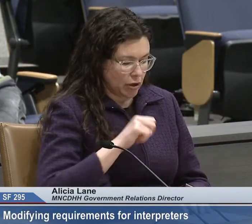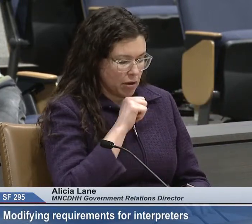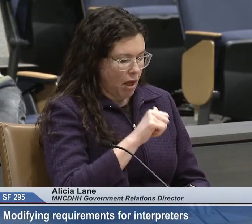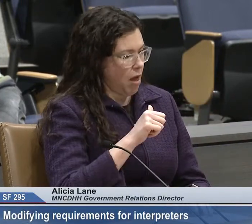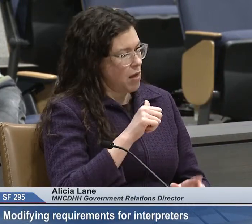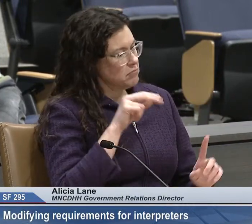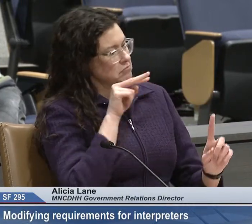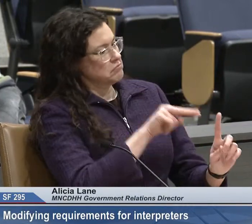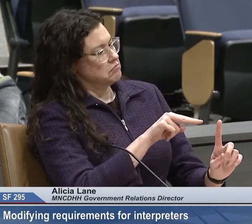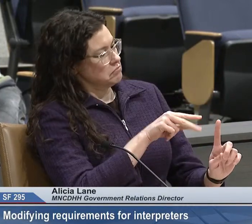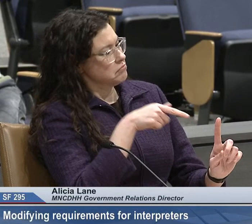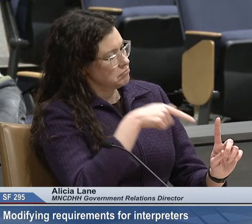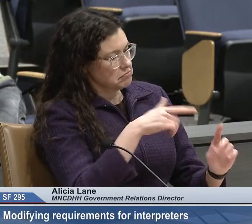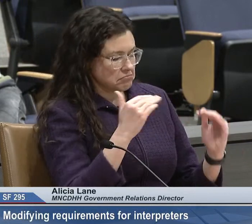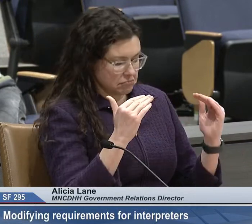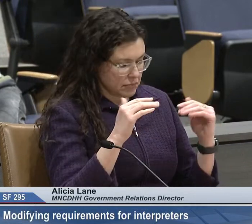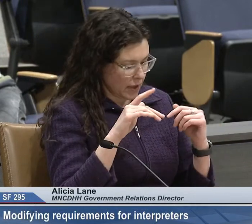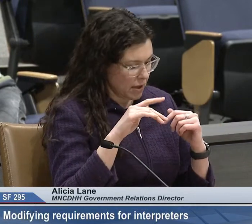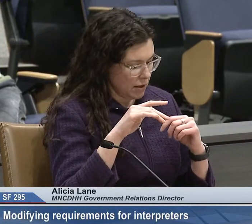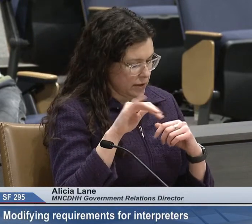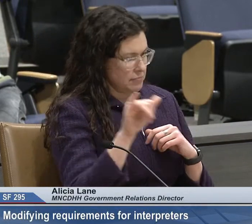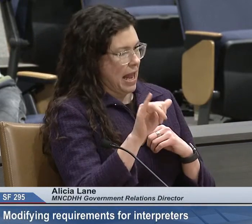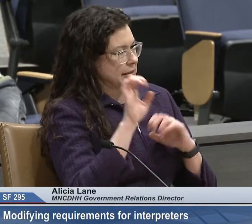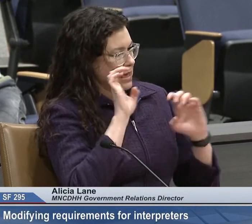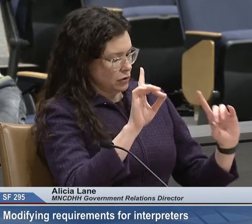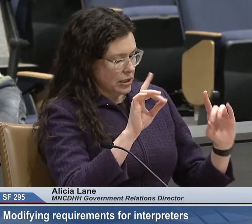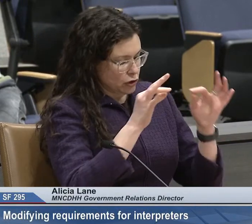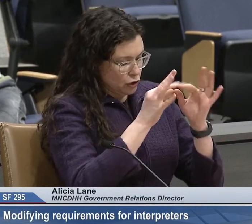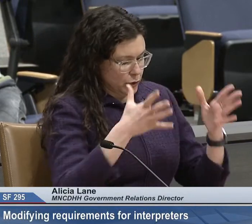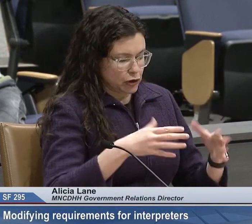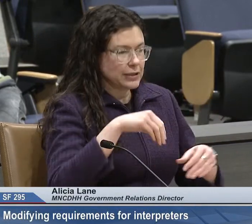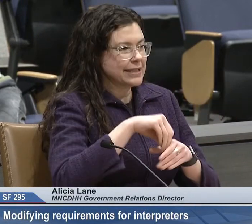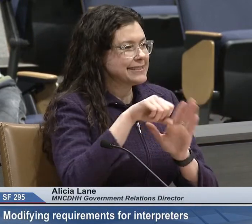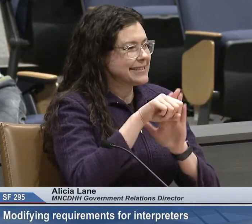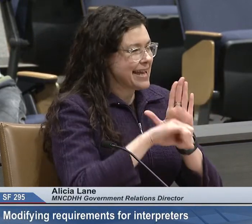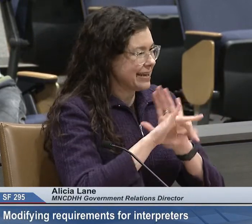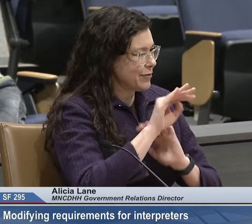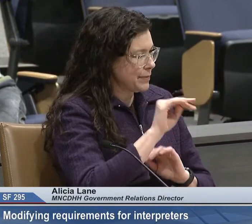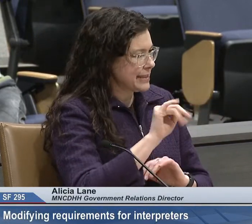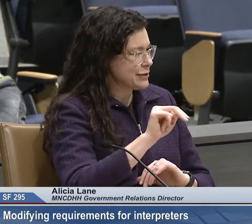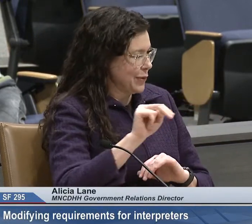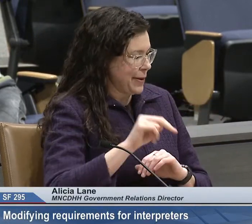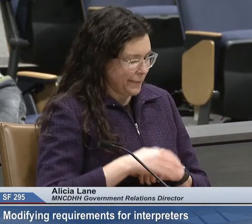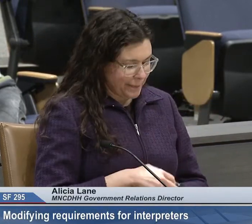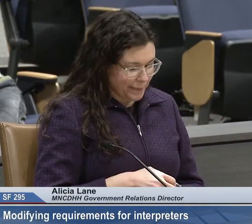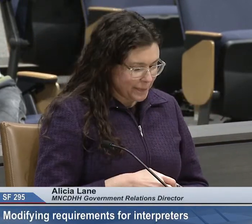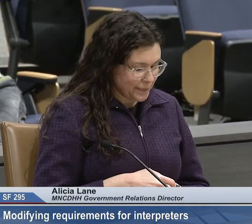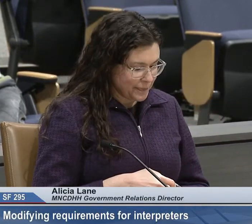they shouldn't be viewed as educational interpreters by the state of Minnesota.